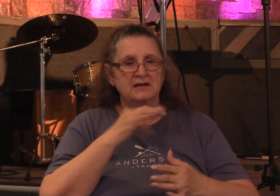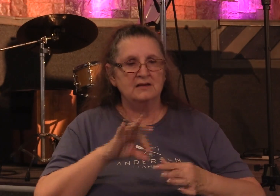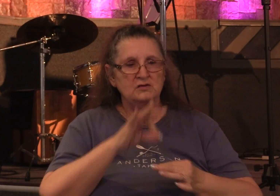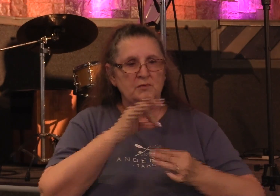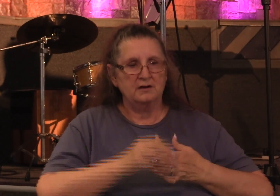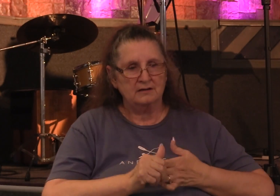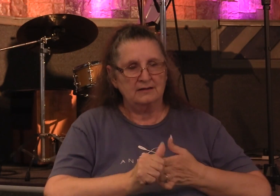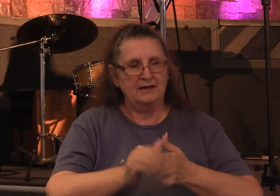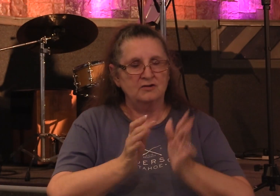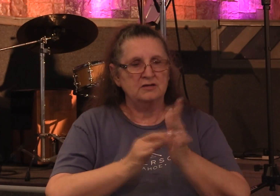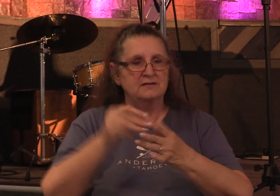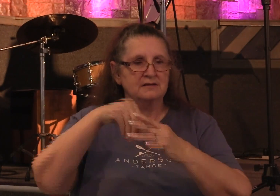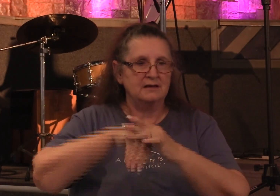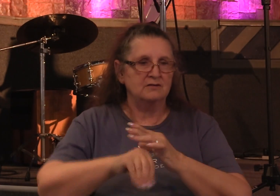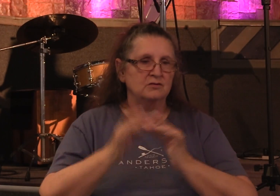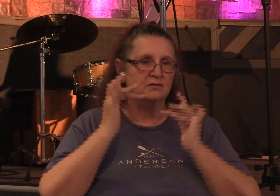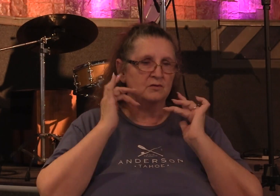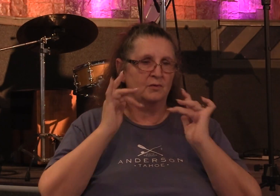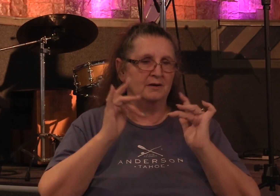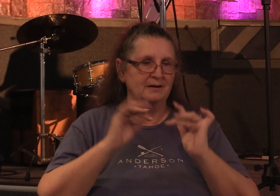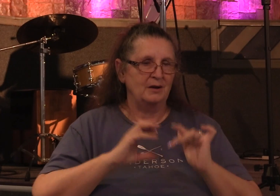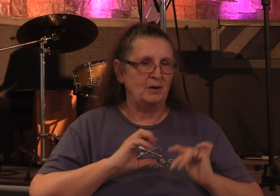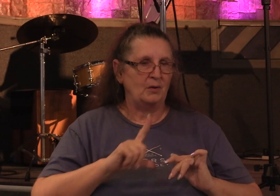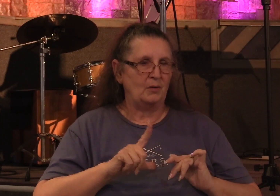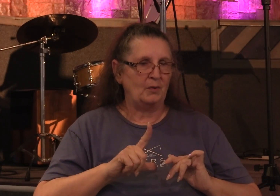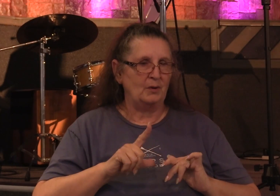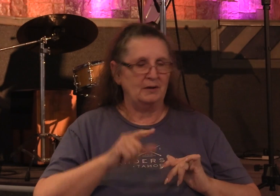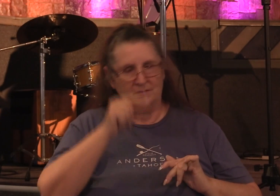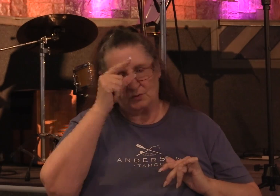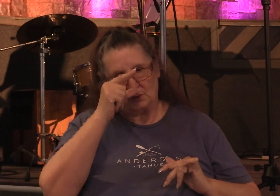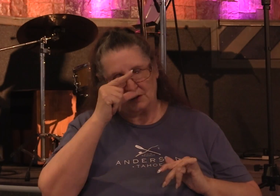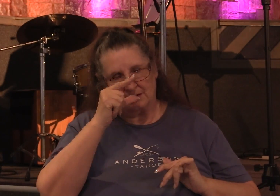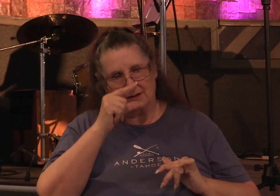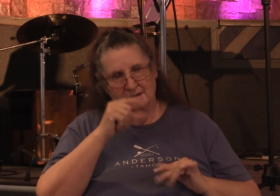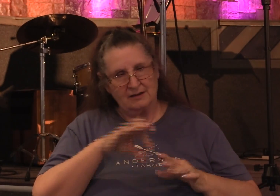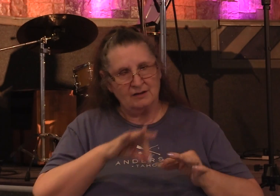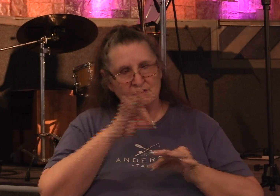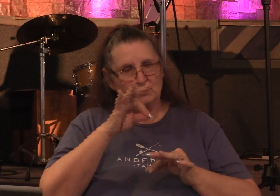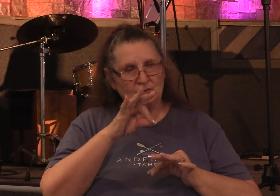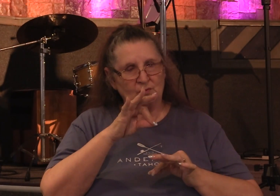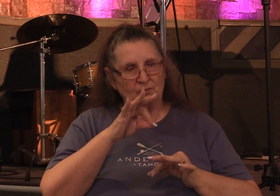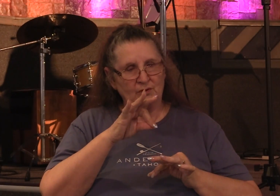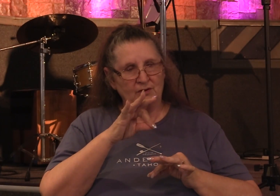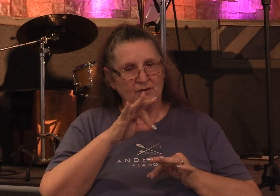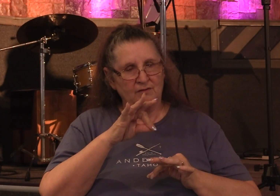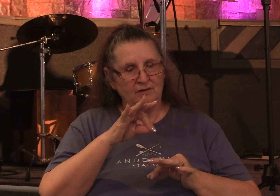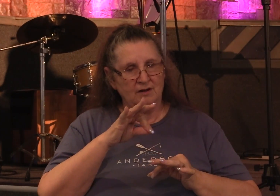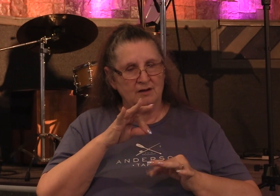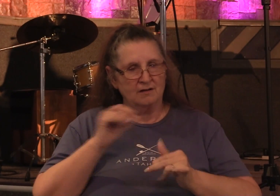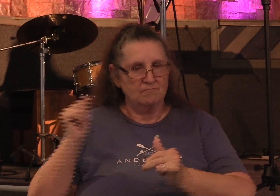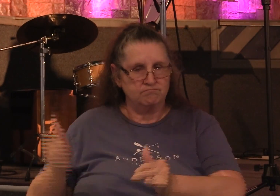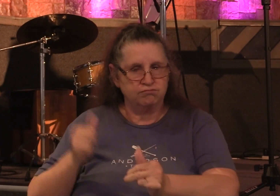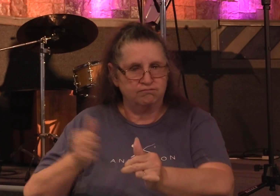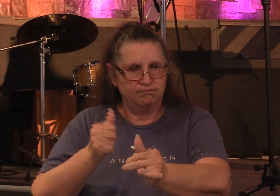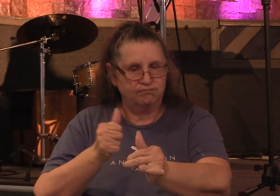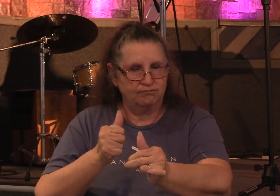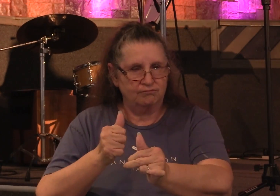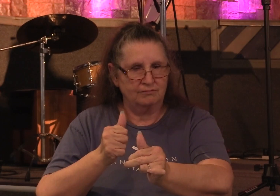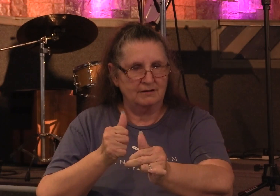wilderness but something kind of cool is in the Greek it means that the spirit drove Jesus into the wilderness to be tempted by Satan